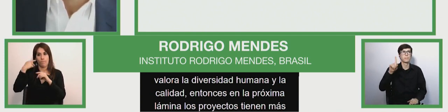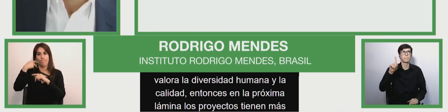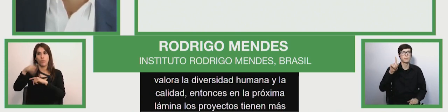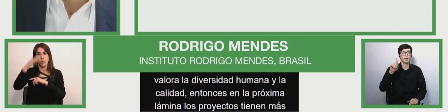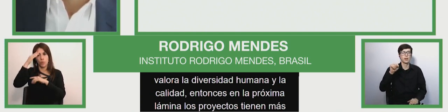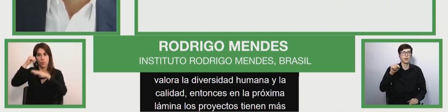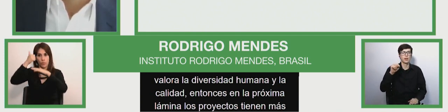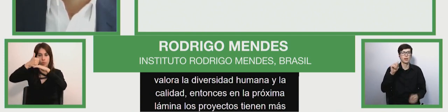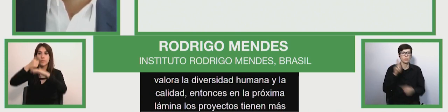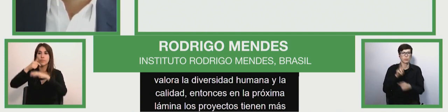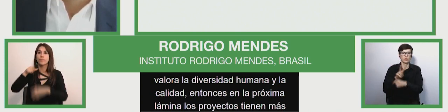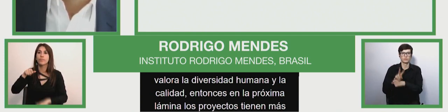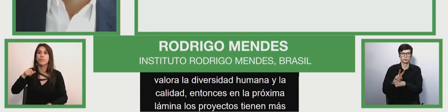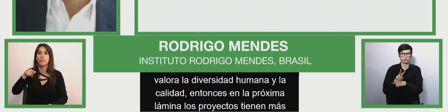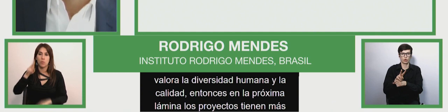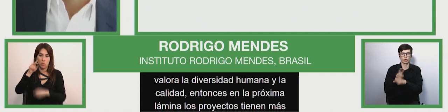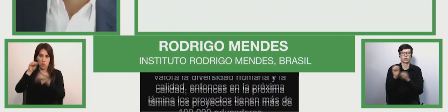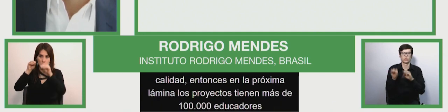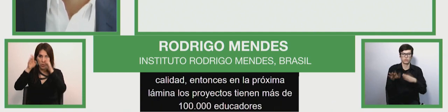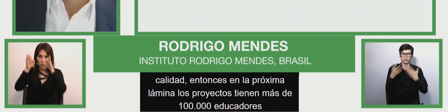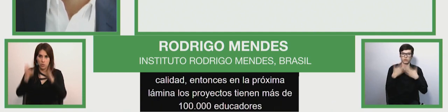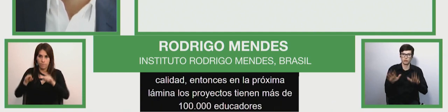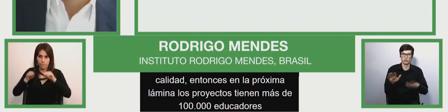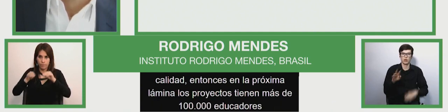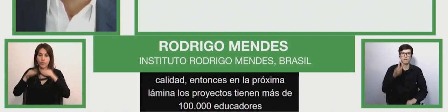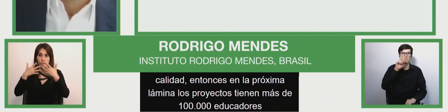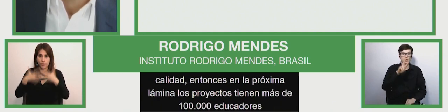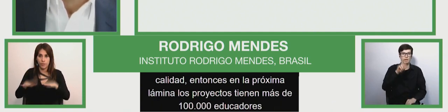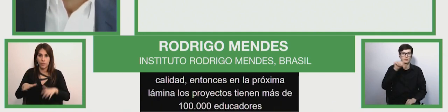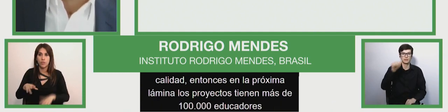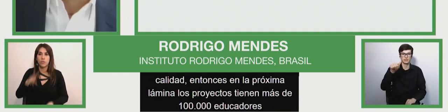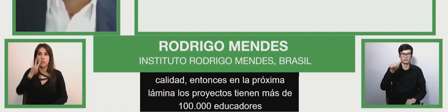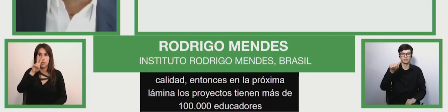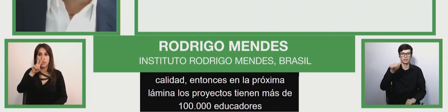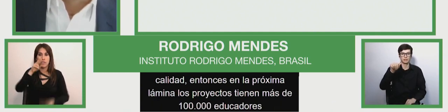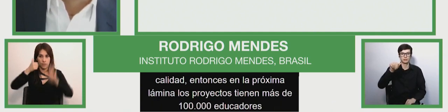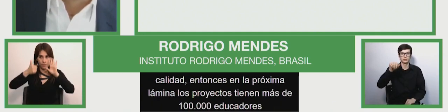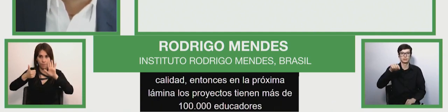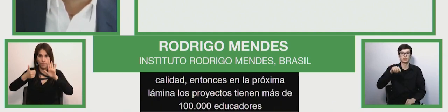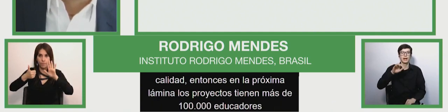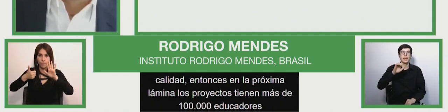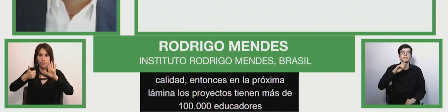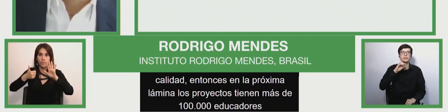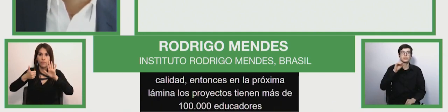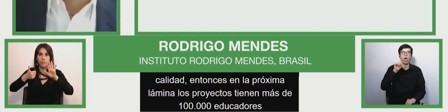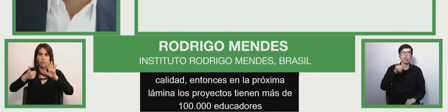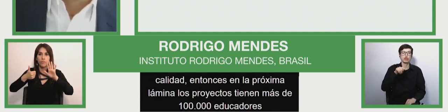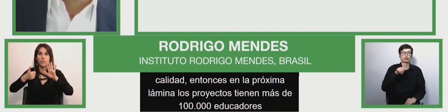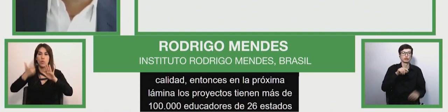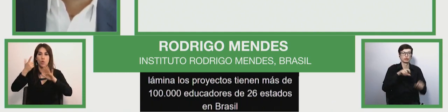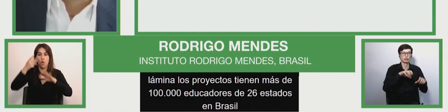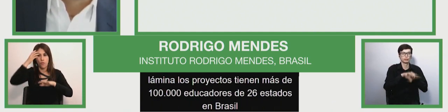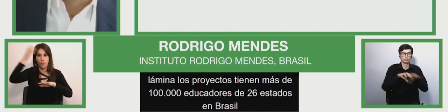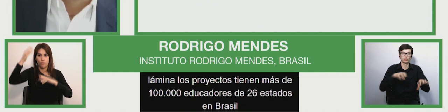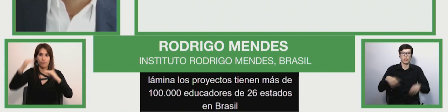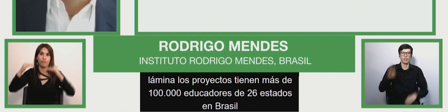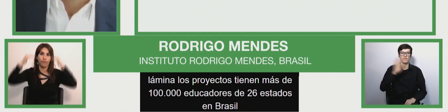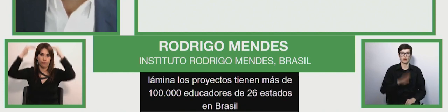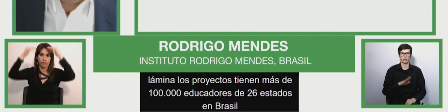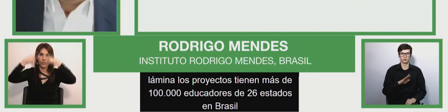impacted more than 100,000 educators from